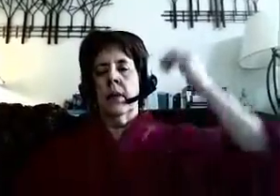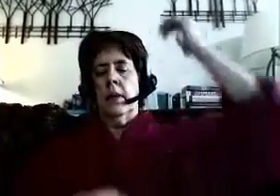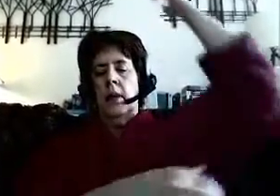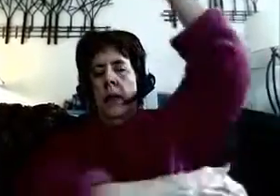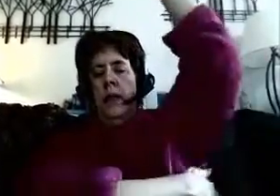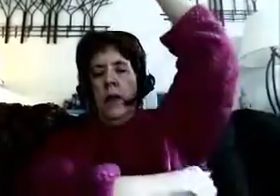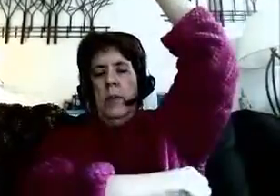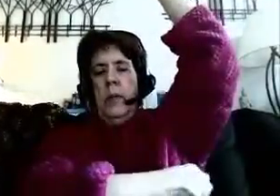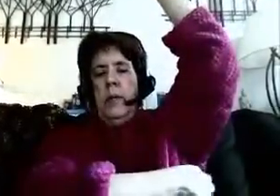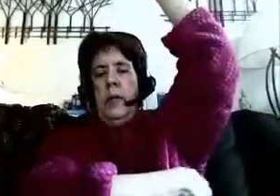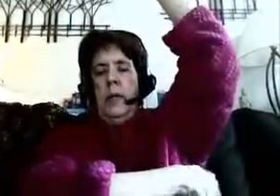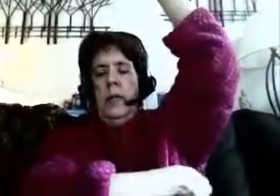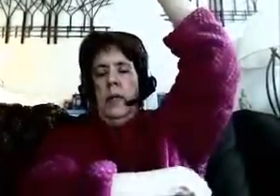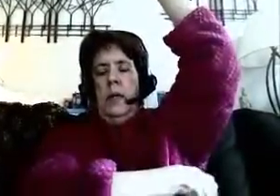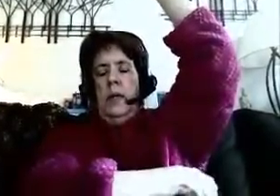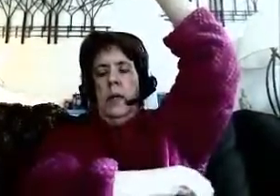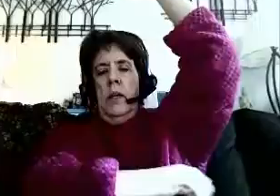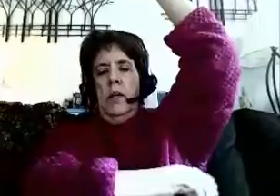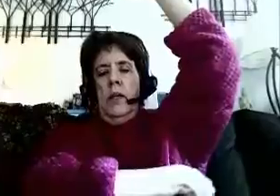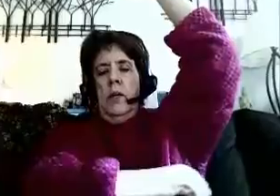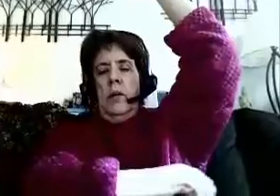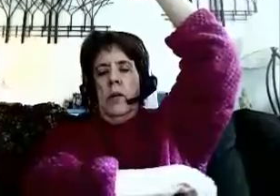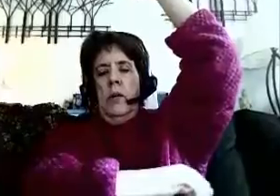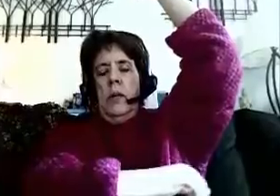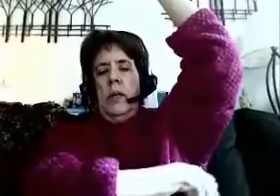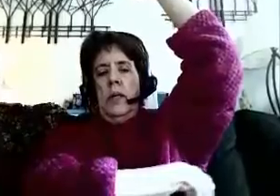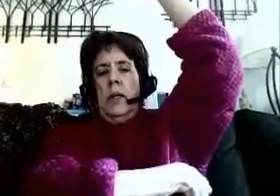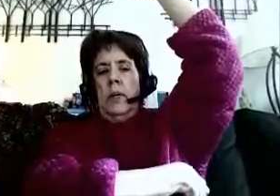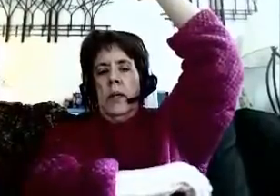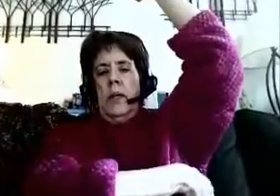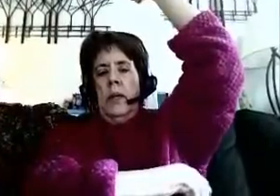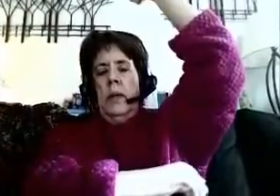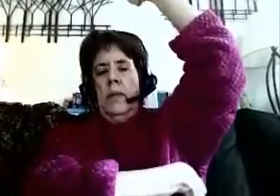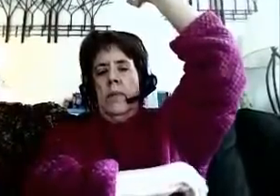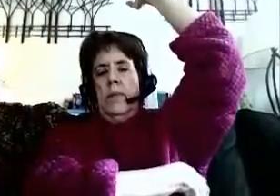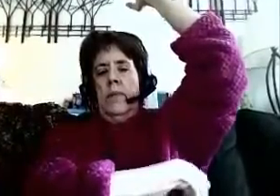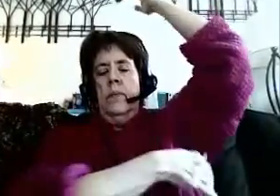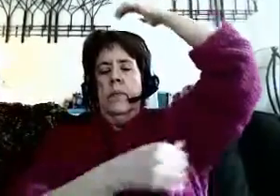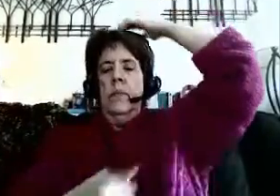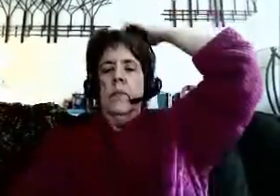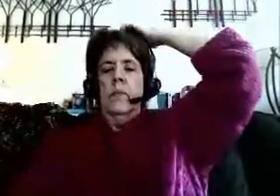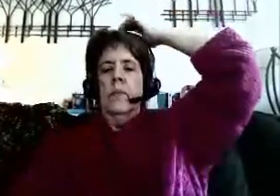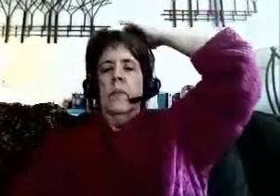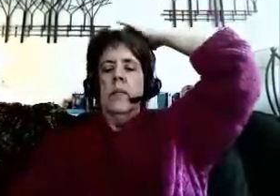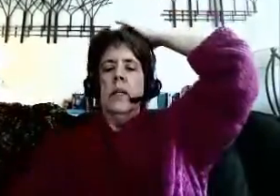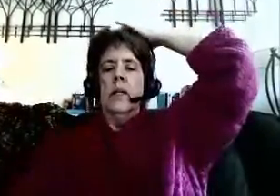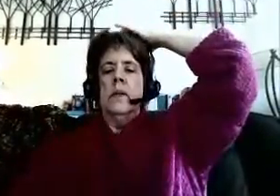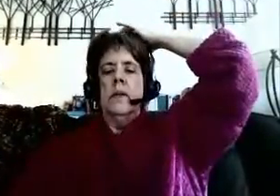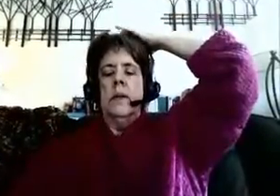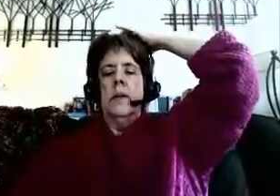I allow my body to heal quickly and completely when did this appear